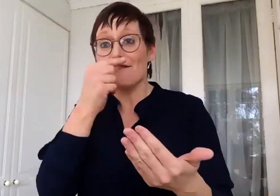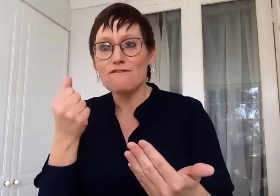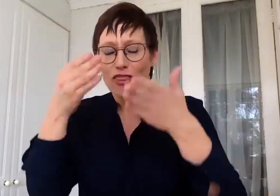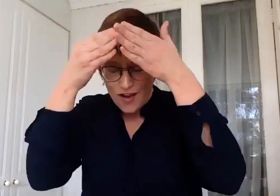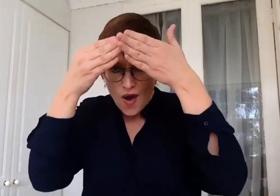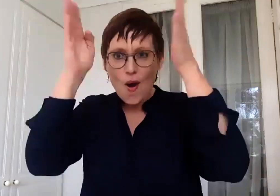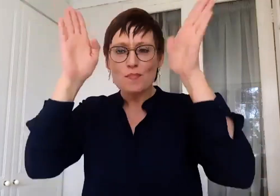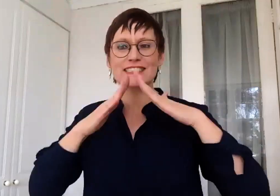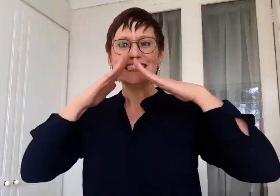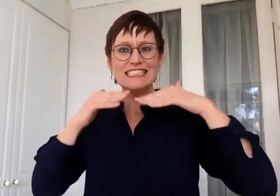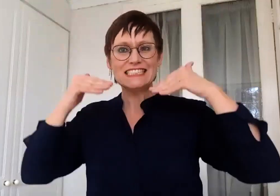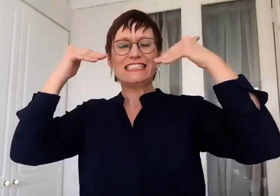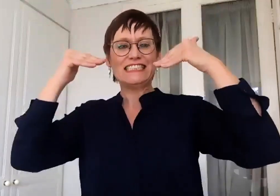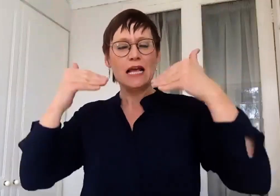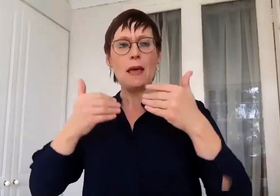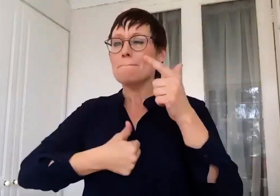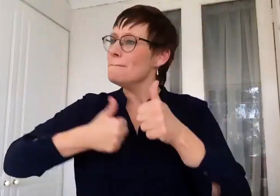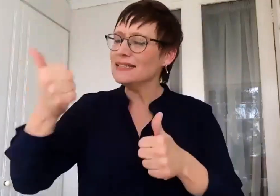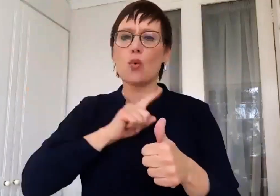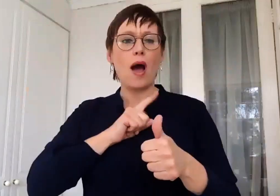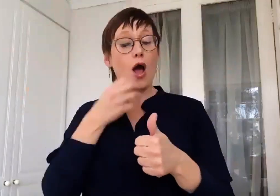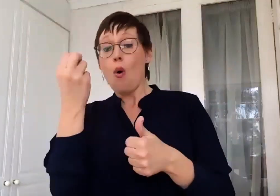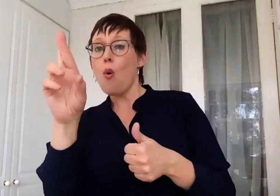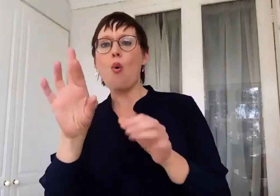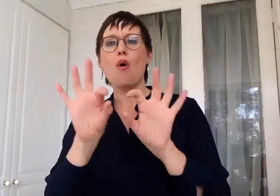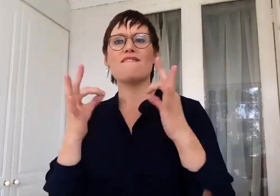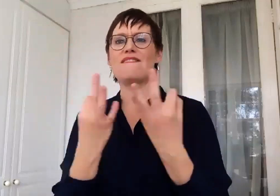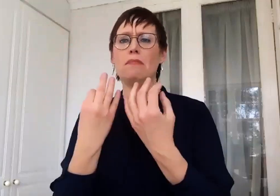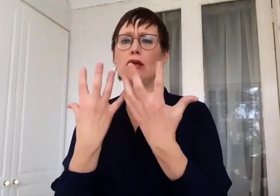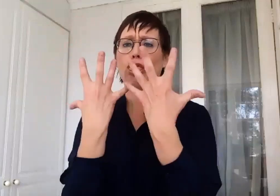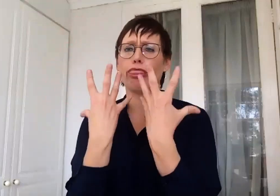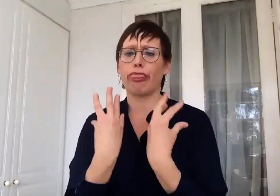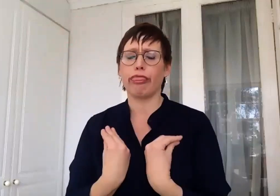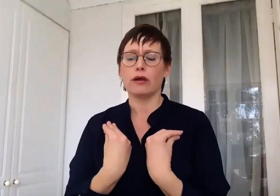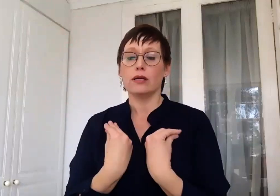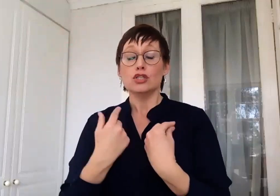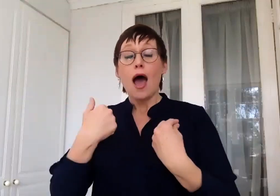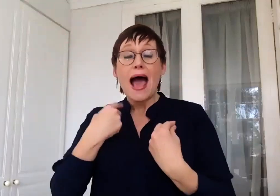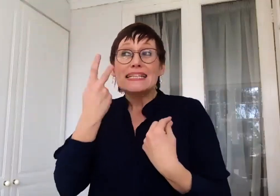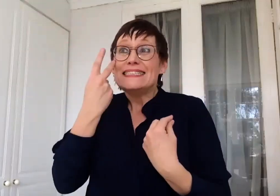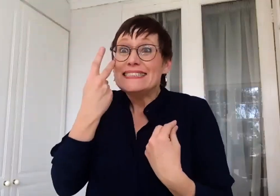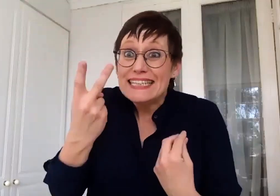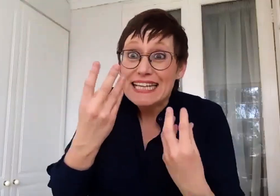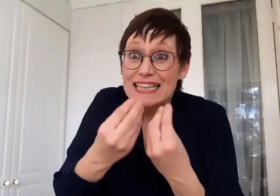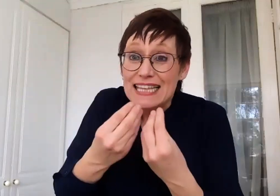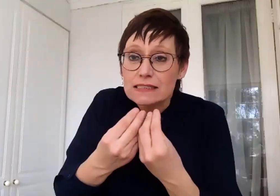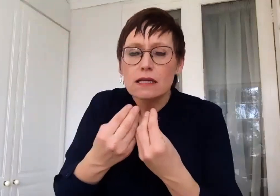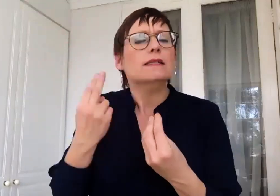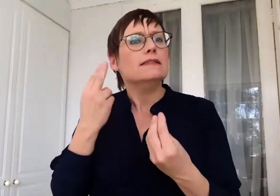-term devastation it causes in the family and therefore the community and therefore the nation where they are then not taxpaying citizens going forward,